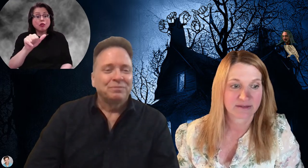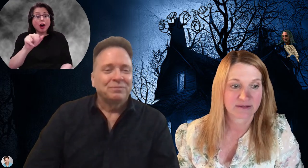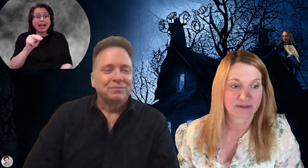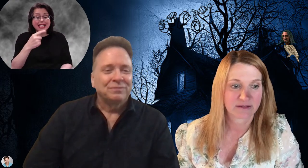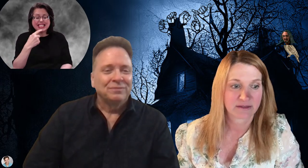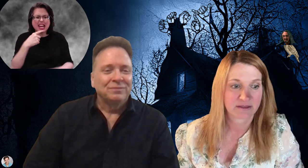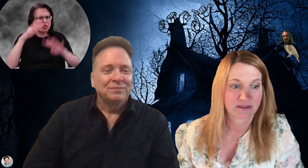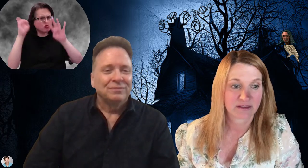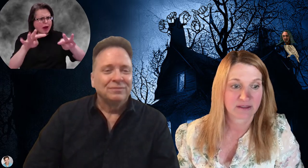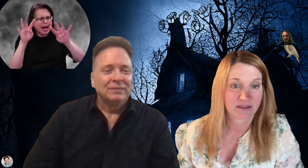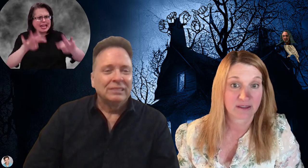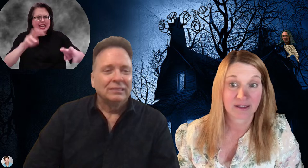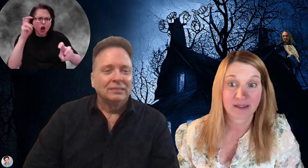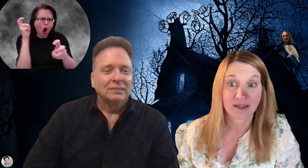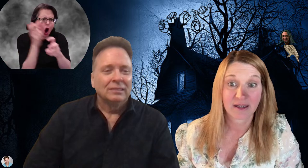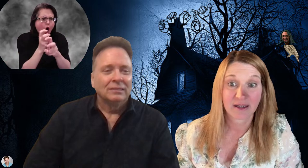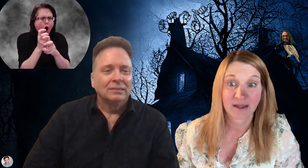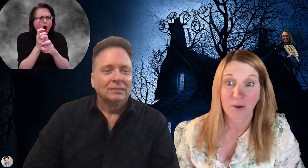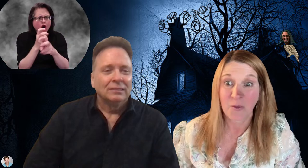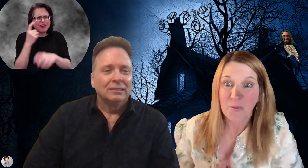so it's making it extra spooky for him to look at this scene.